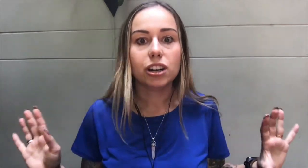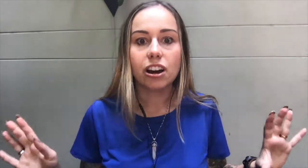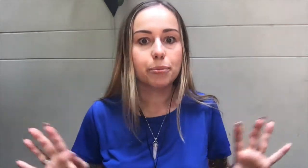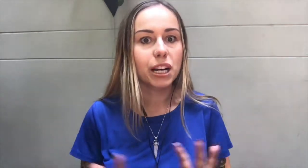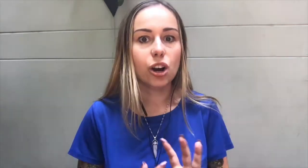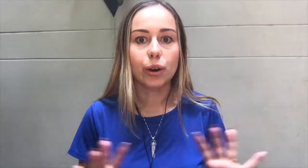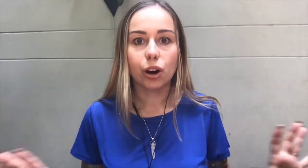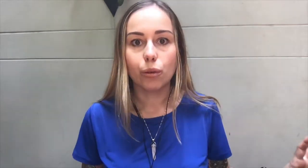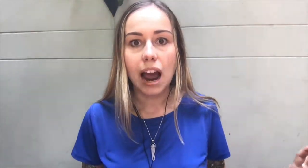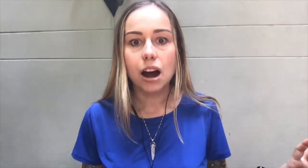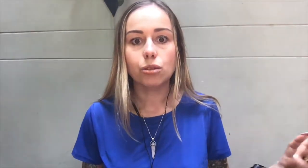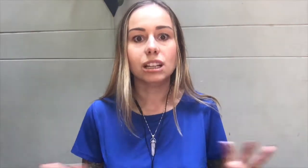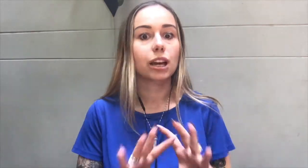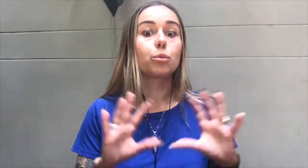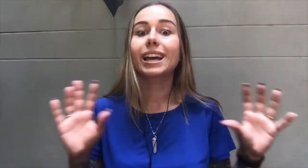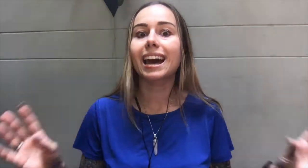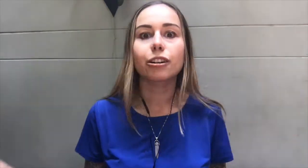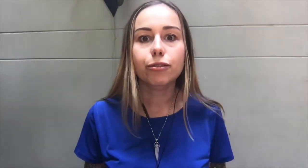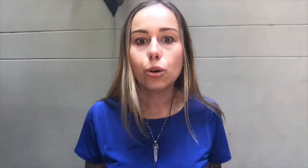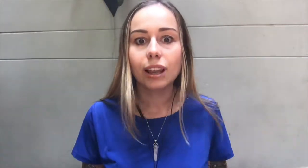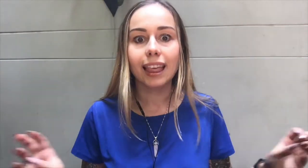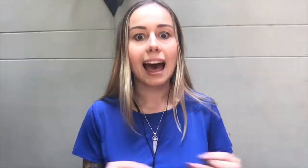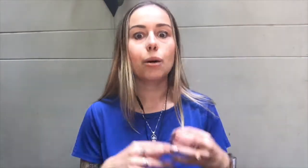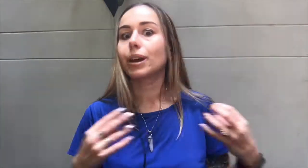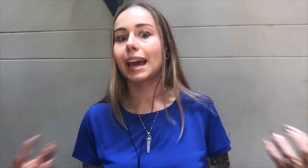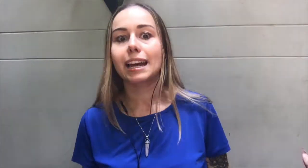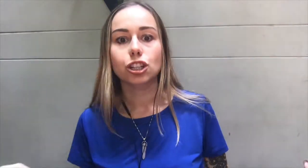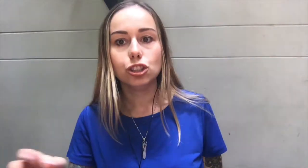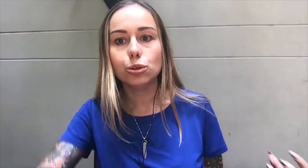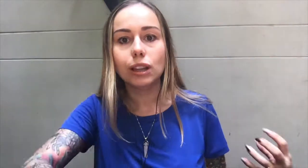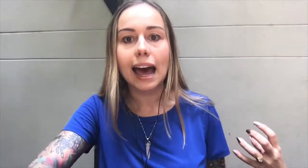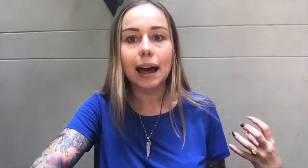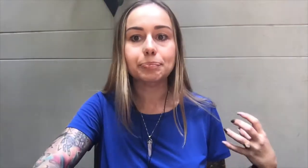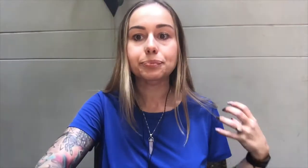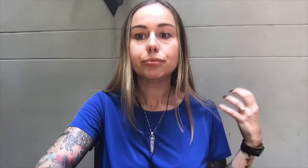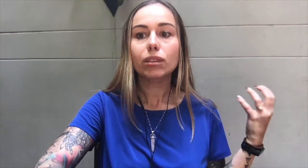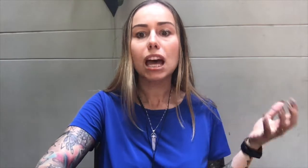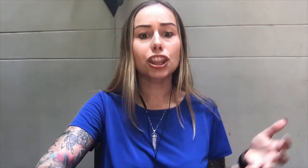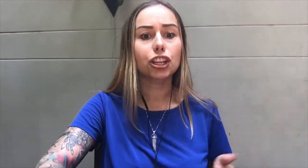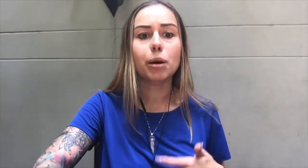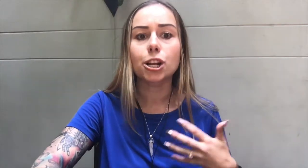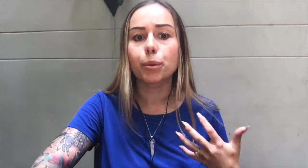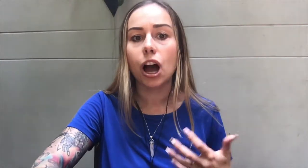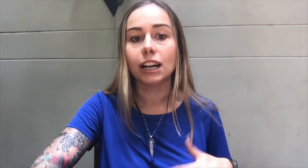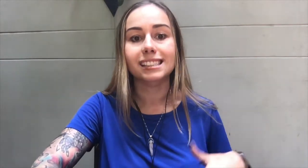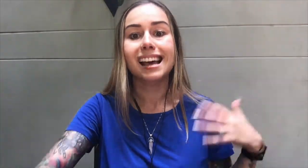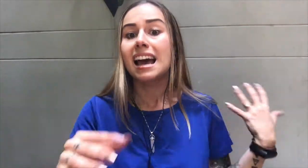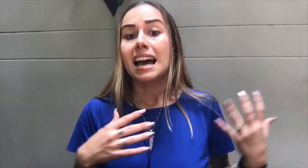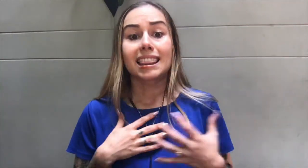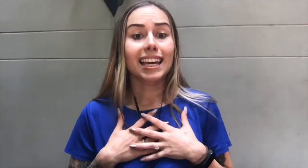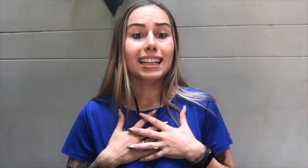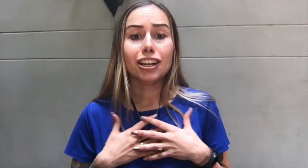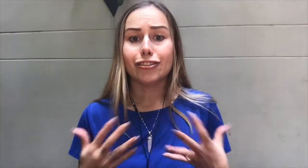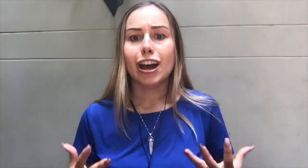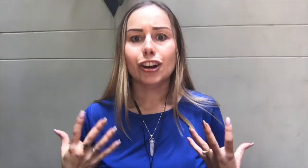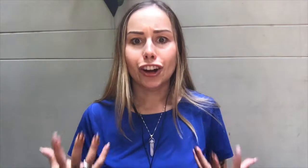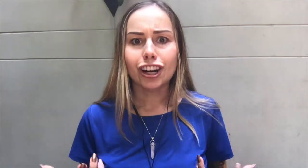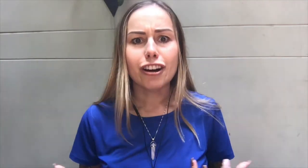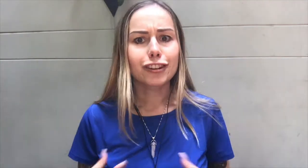enough money going around. Like we can't afford that. We can't do that. Another money block is thinking that you're not good enough and